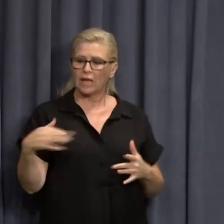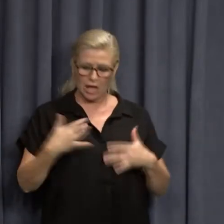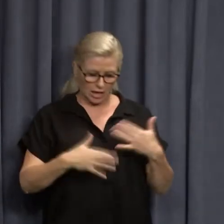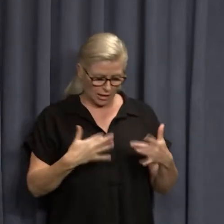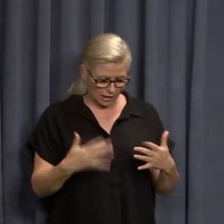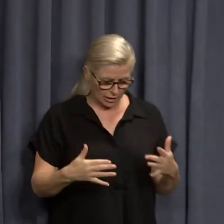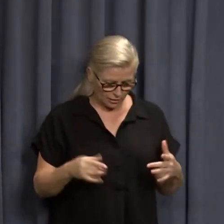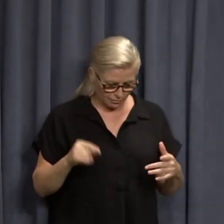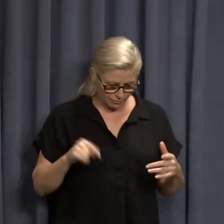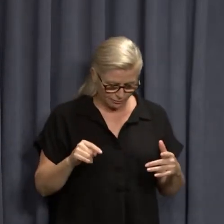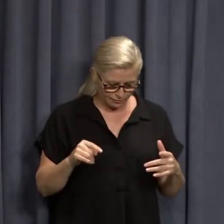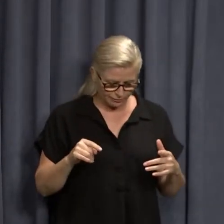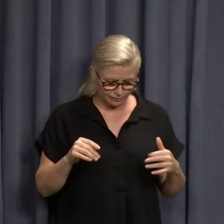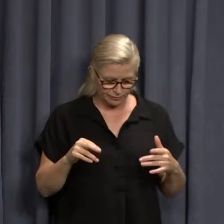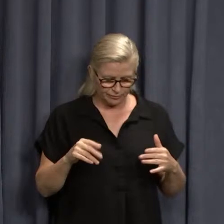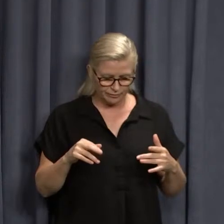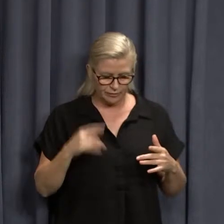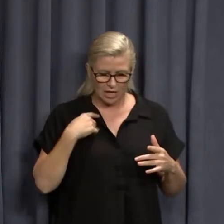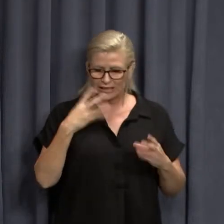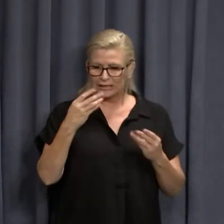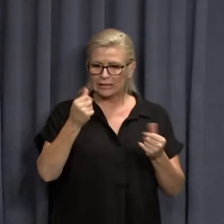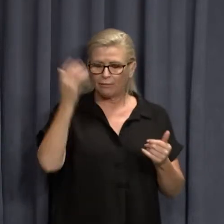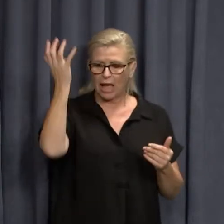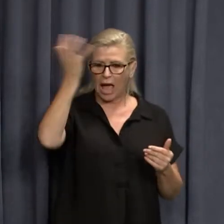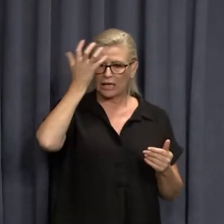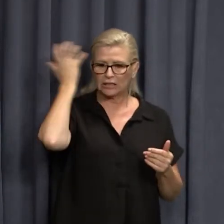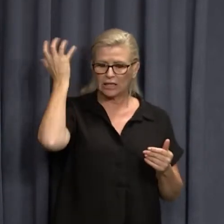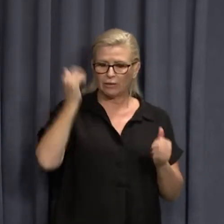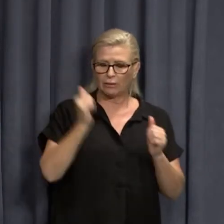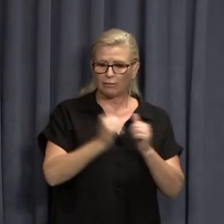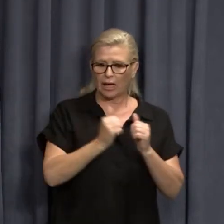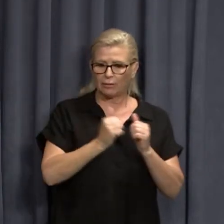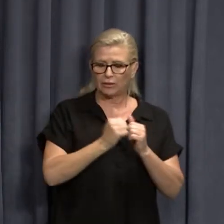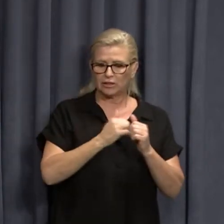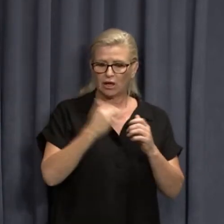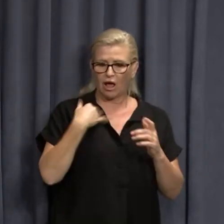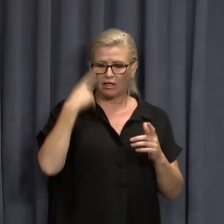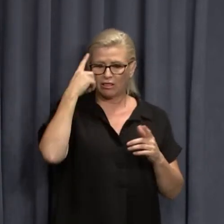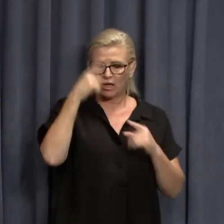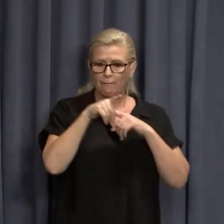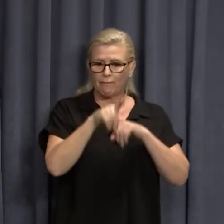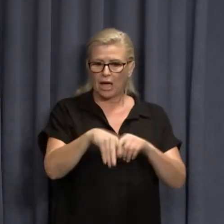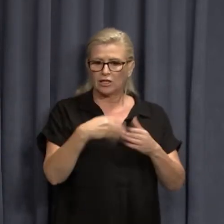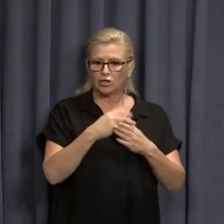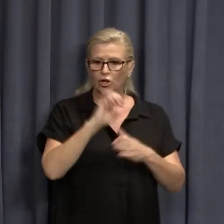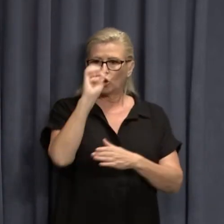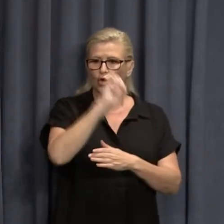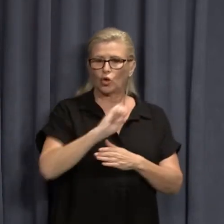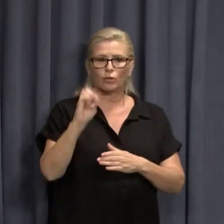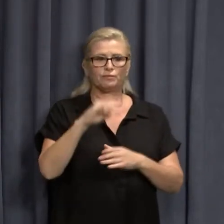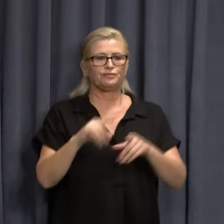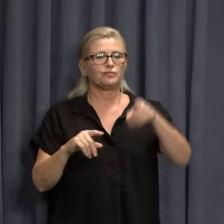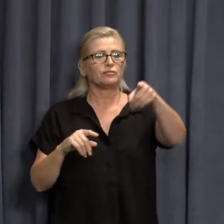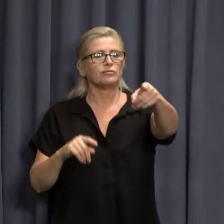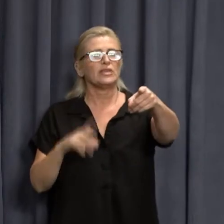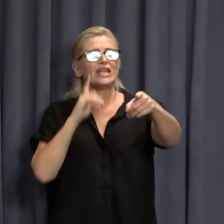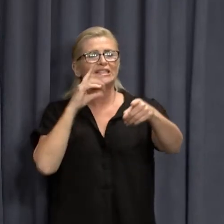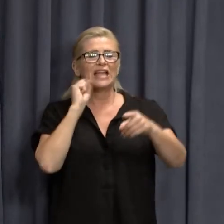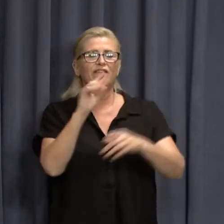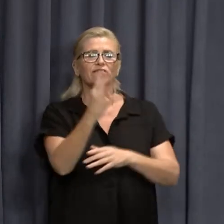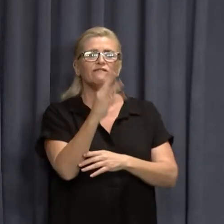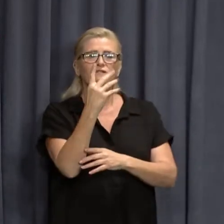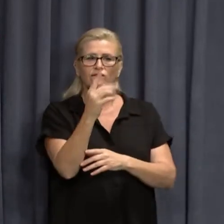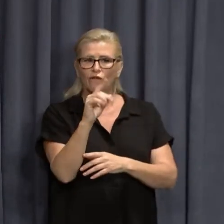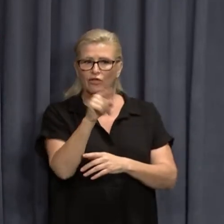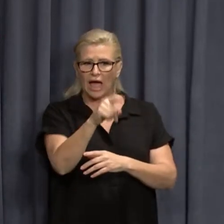Source of his is some academic papers, I think, based upon European experience. Is that the first dose or second dose, the 4%